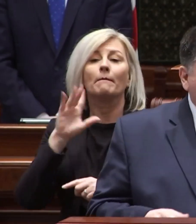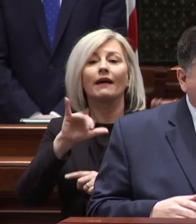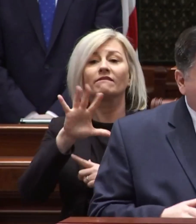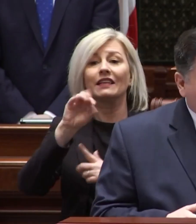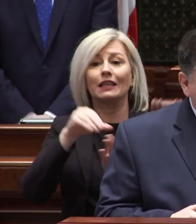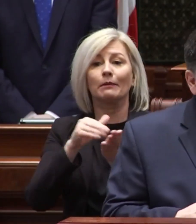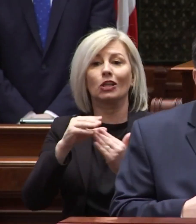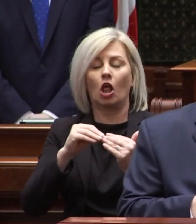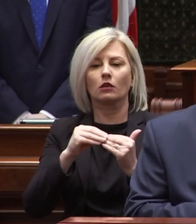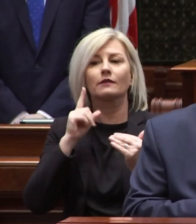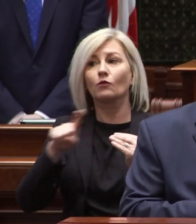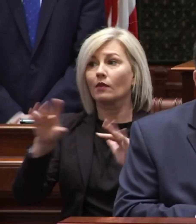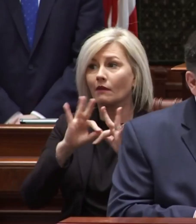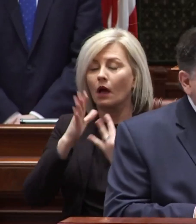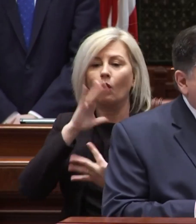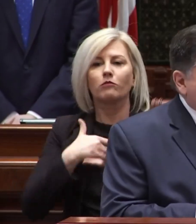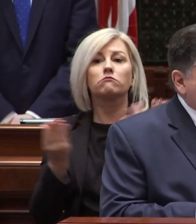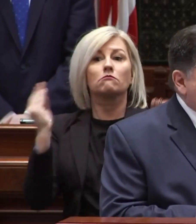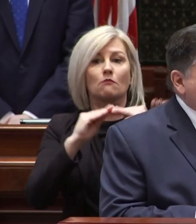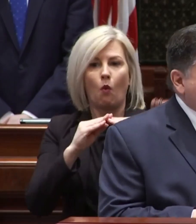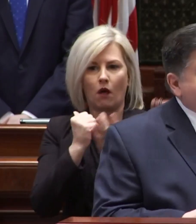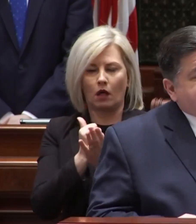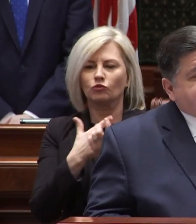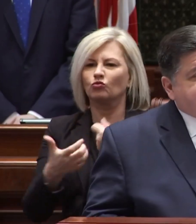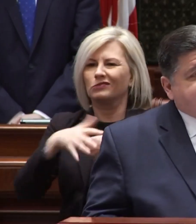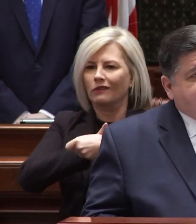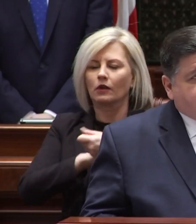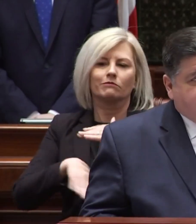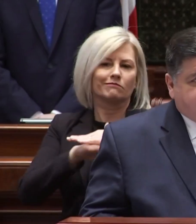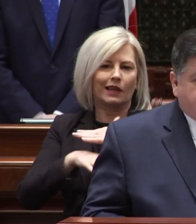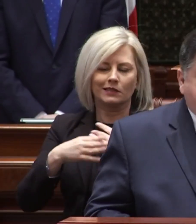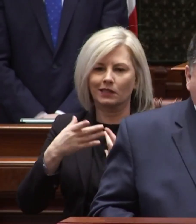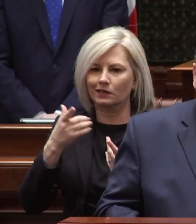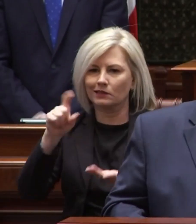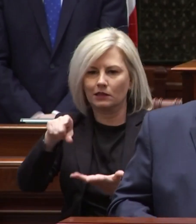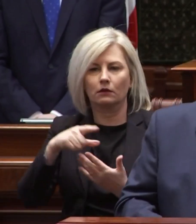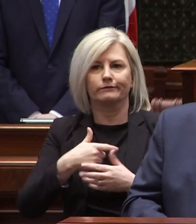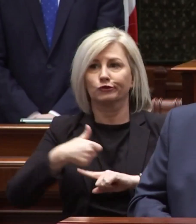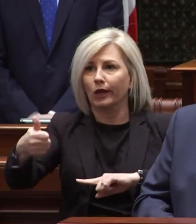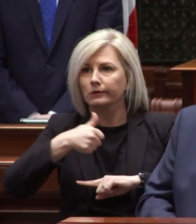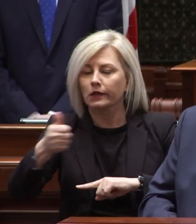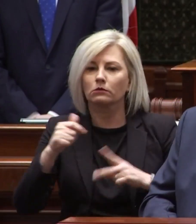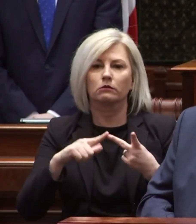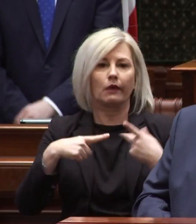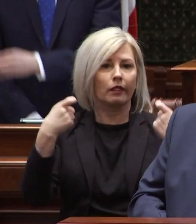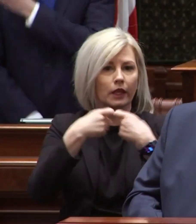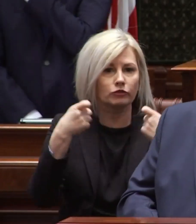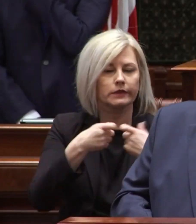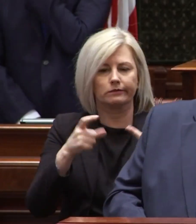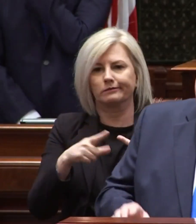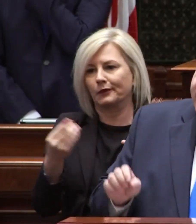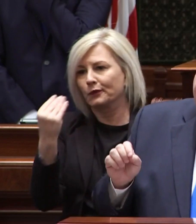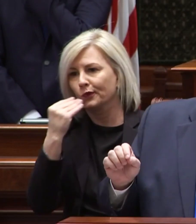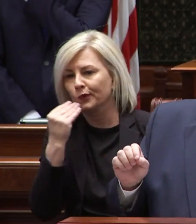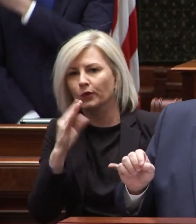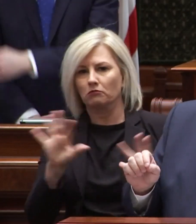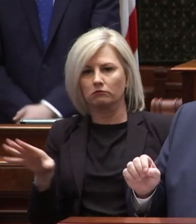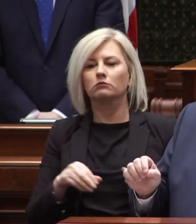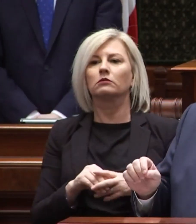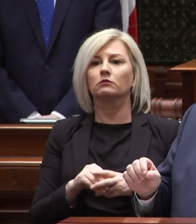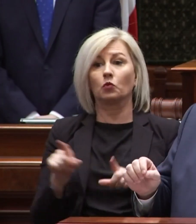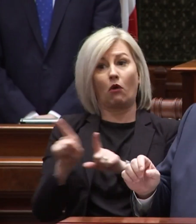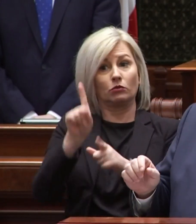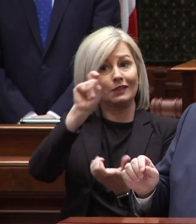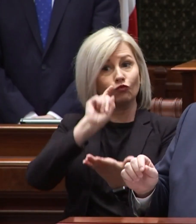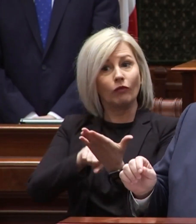million dollars so our families have more help to cover basic necessities like transportation electricity and food we also